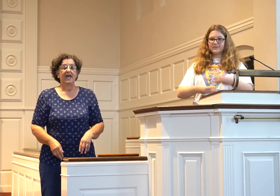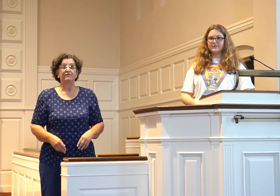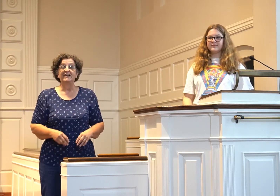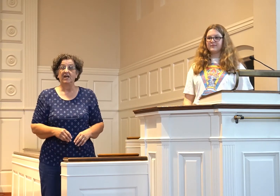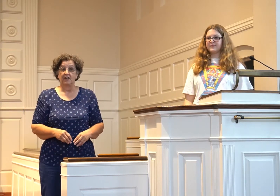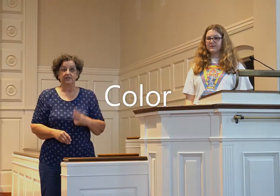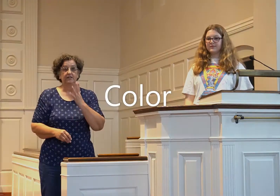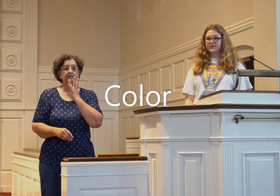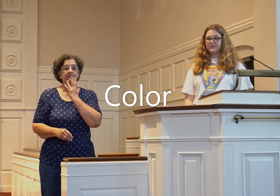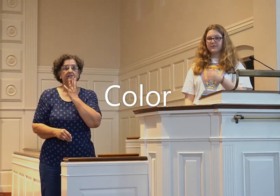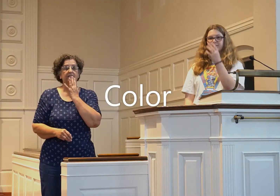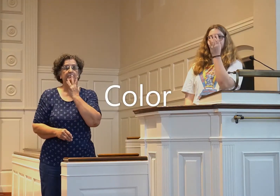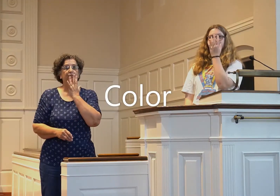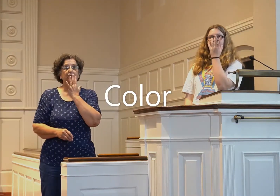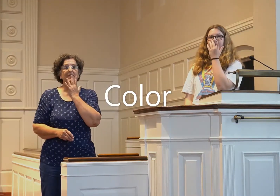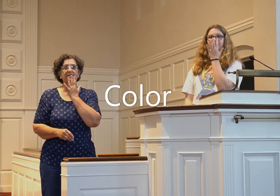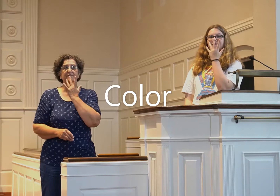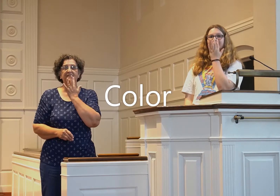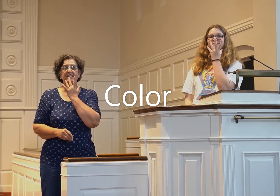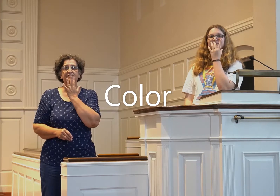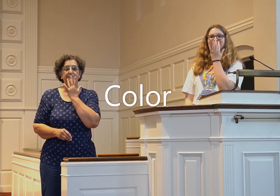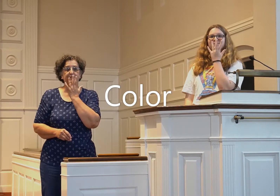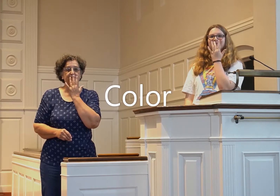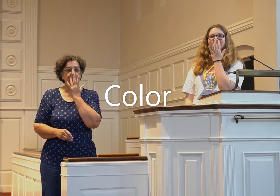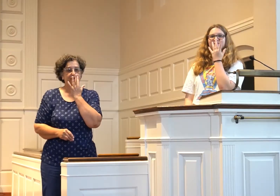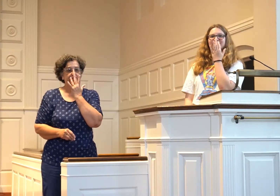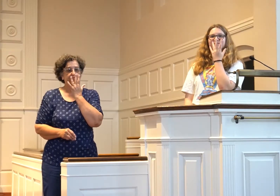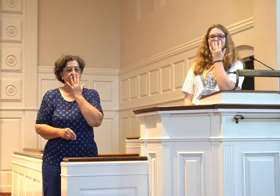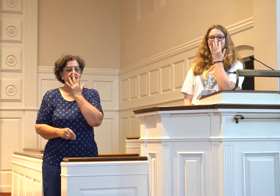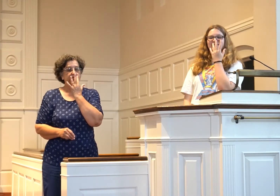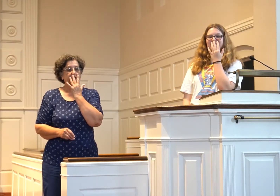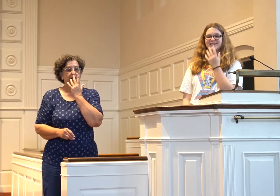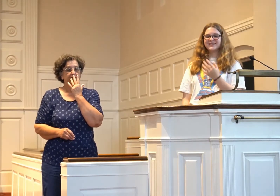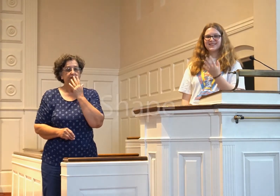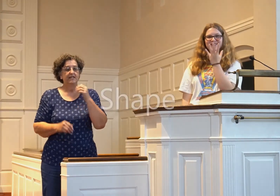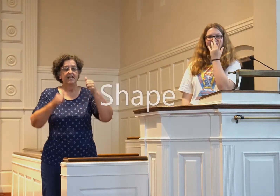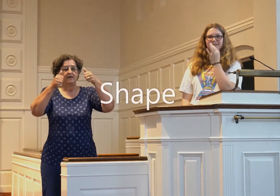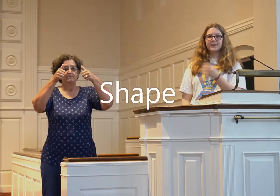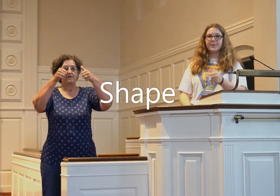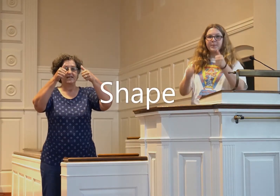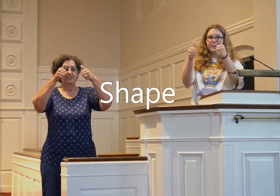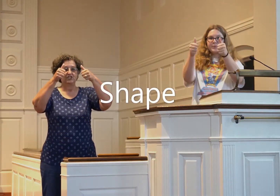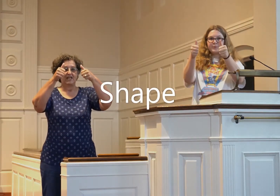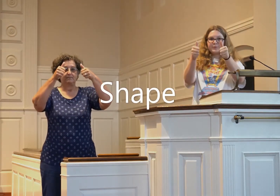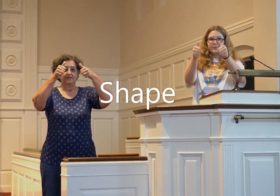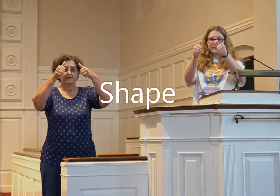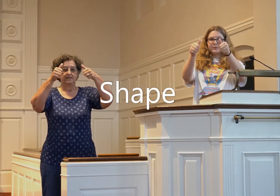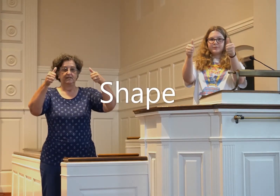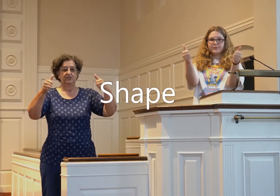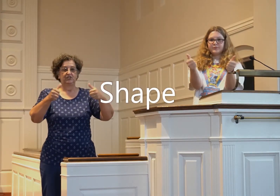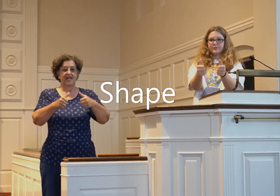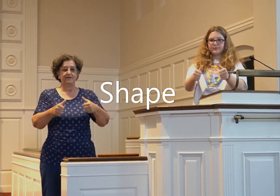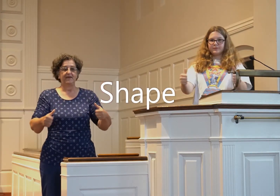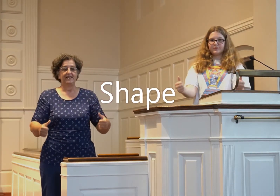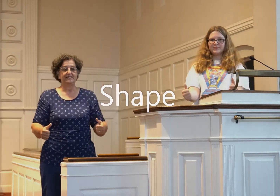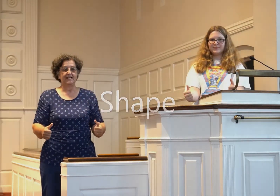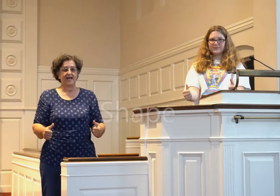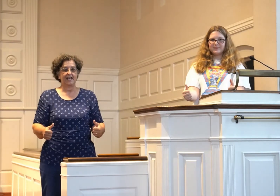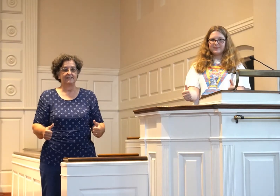Every color, wiggle your fingers in front of your mouth. Color, now make a shape, shape and size,